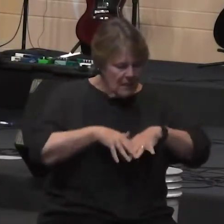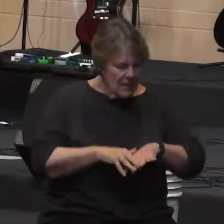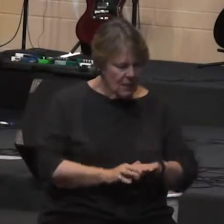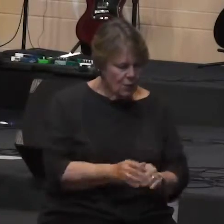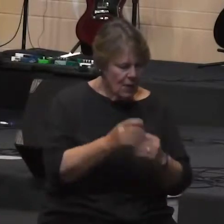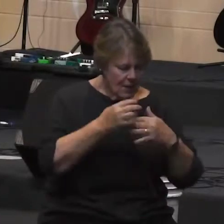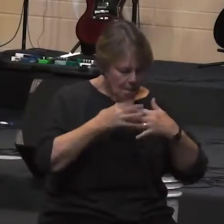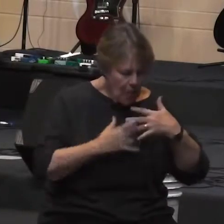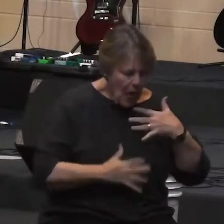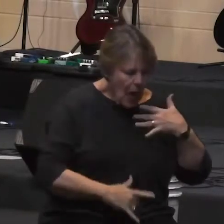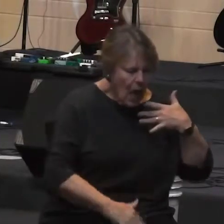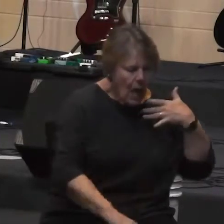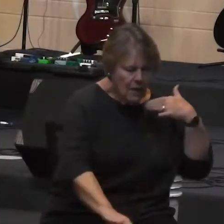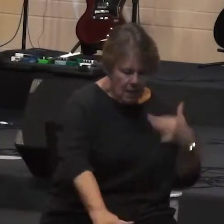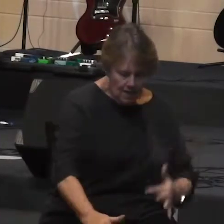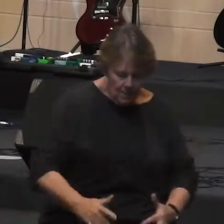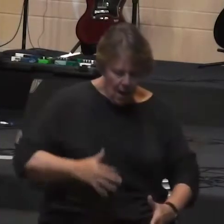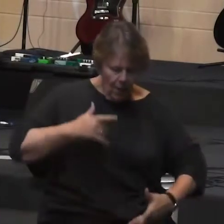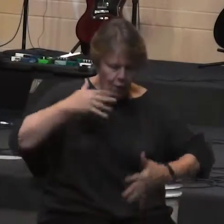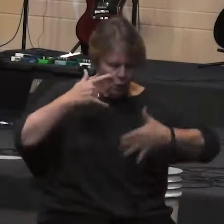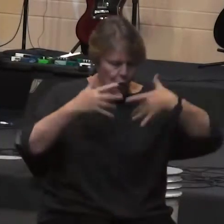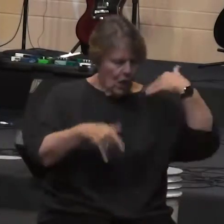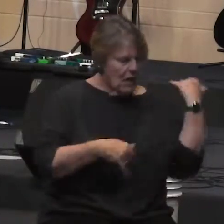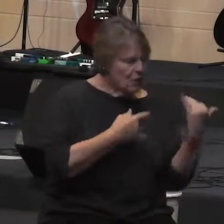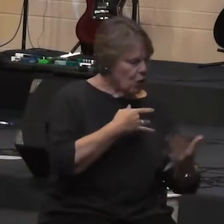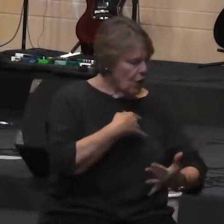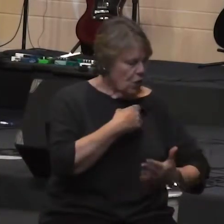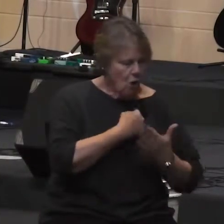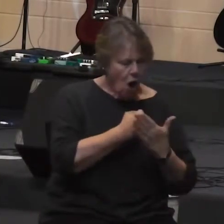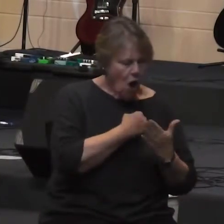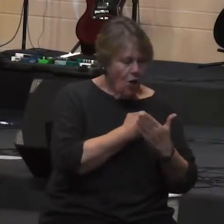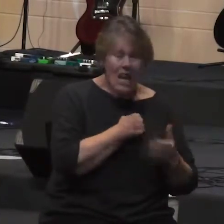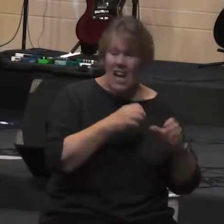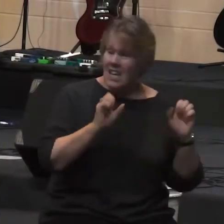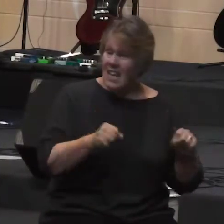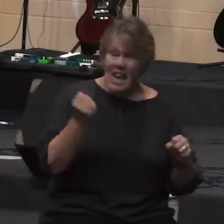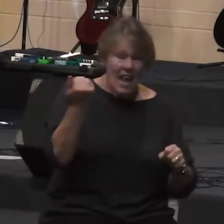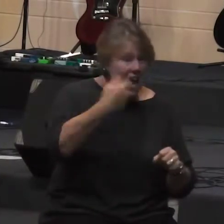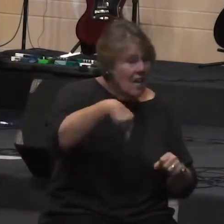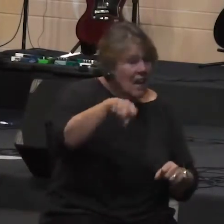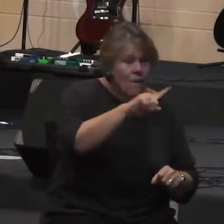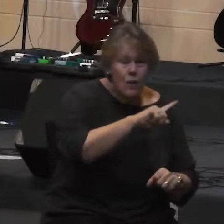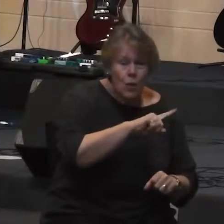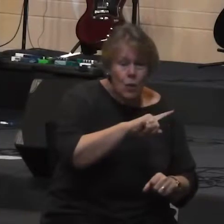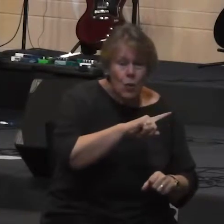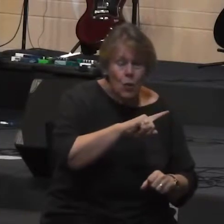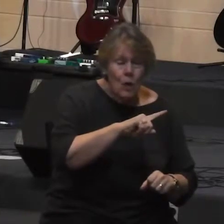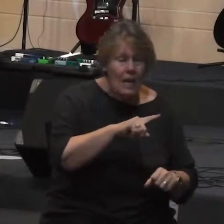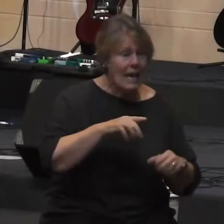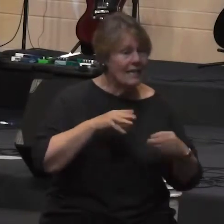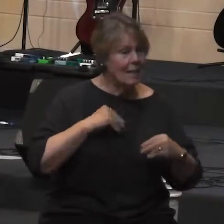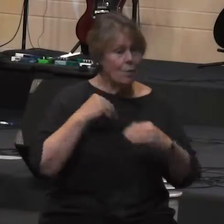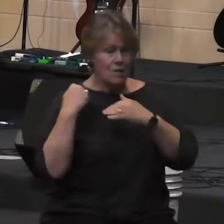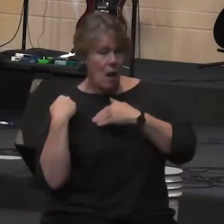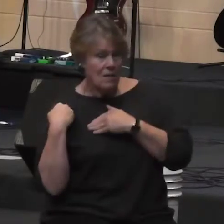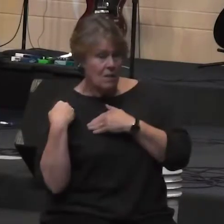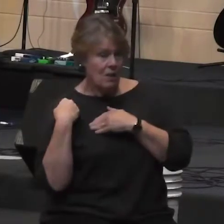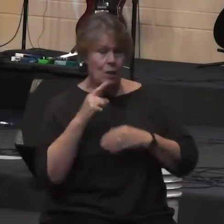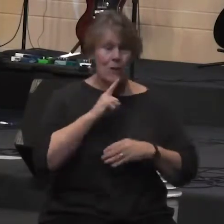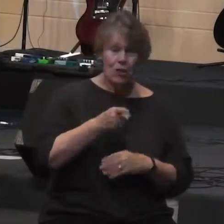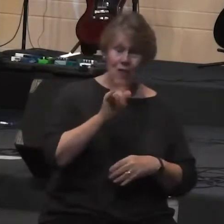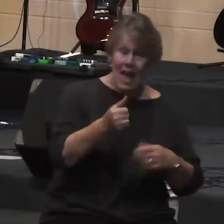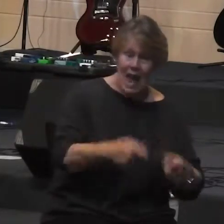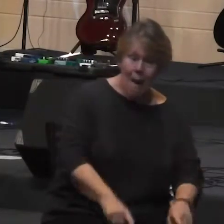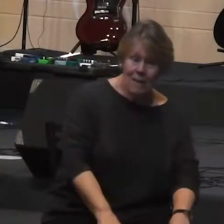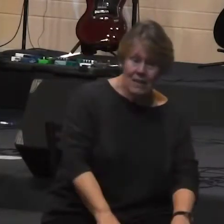your muscles so that your heart can beat so that you can stay alive who here I mean is any of you responsible for making sure that that all happens okay